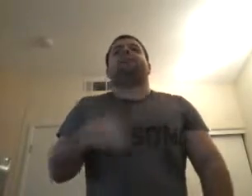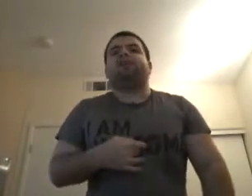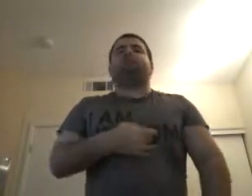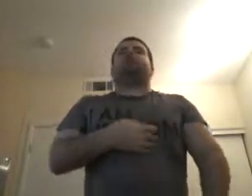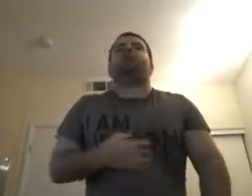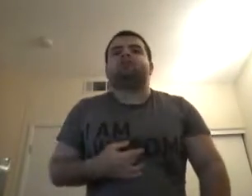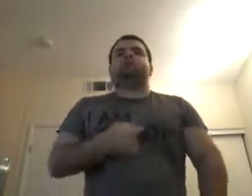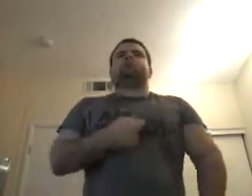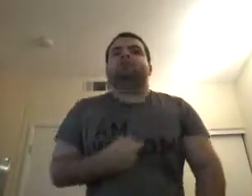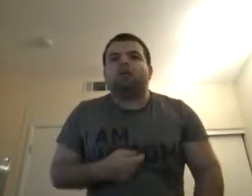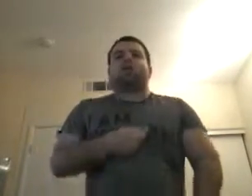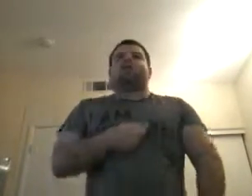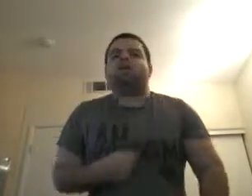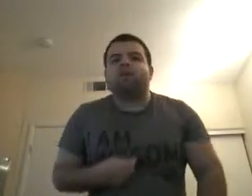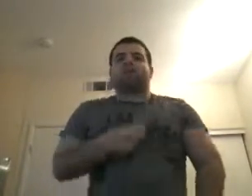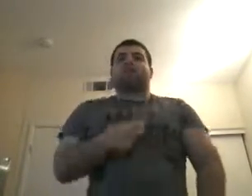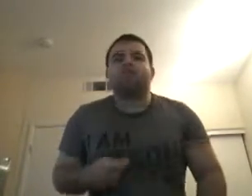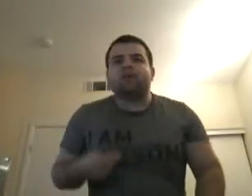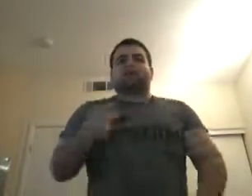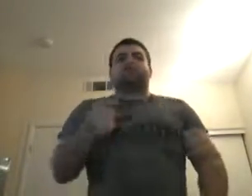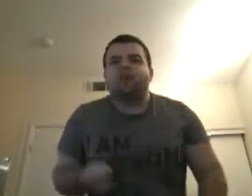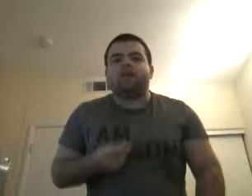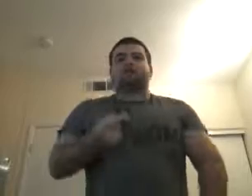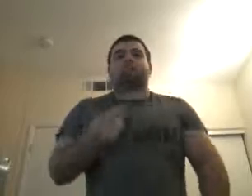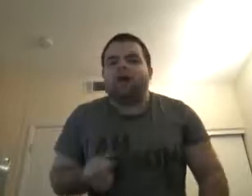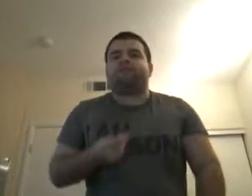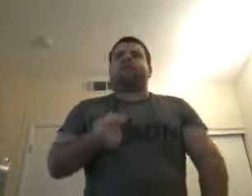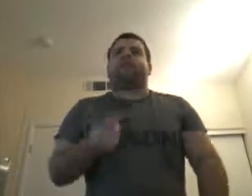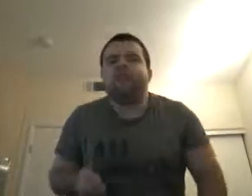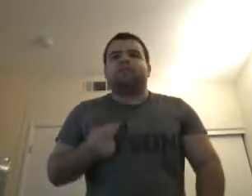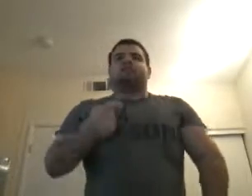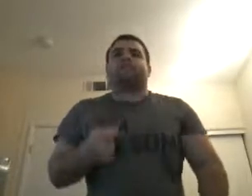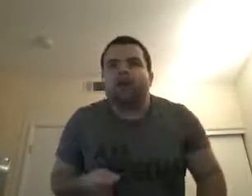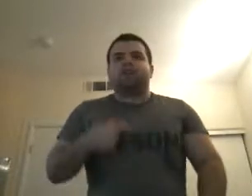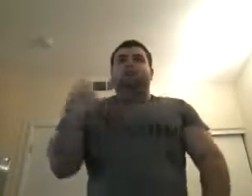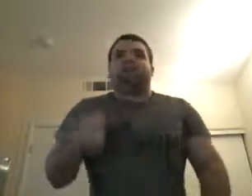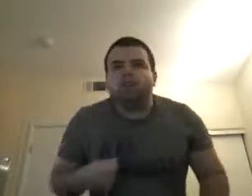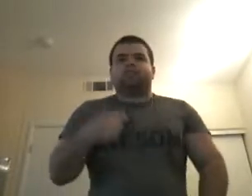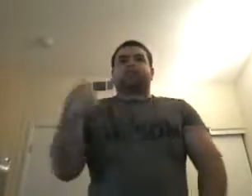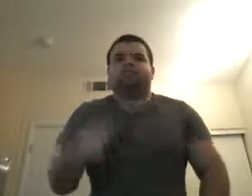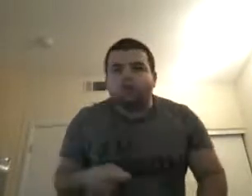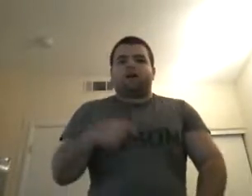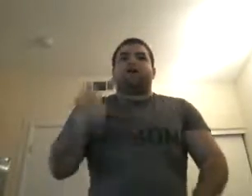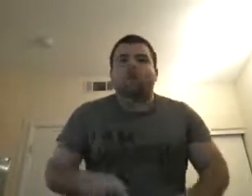She falls to the ground. Well, I'll tell you, my friend. One day, there's more fun you're right.